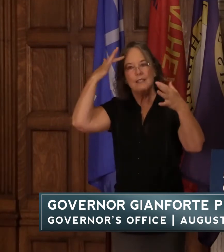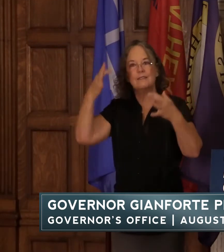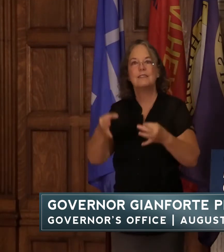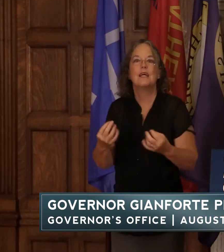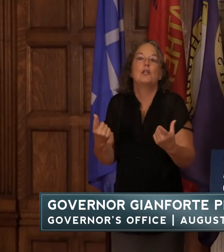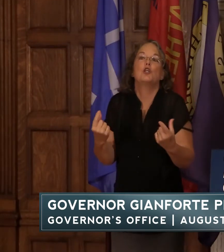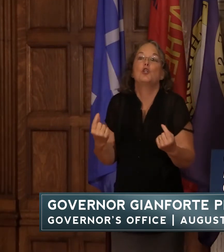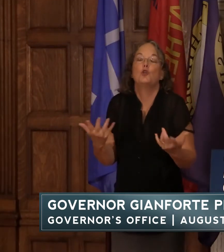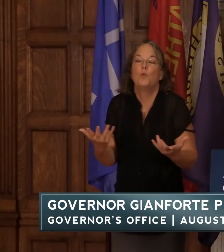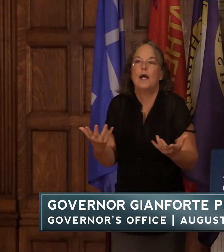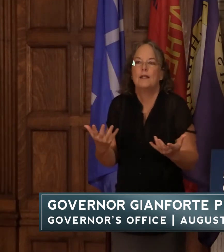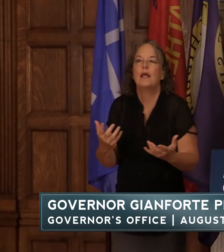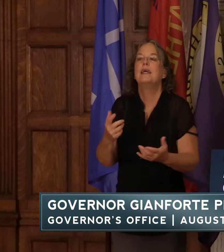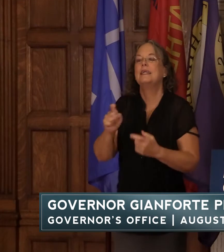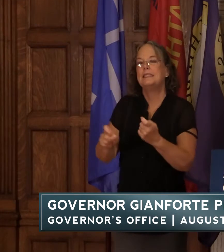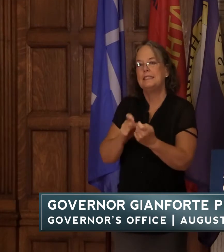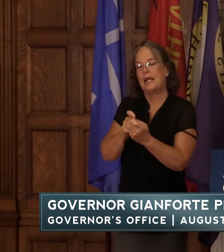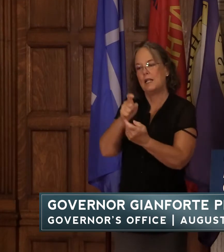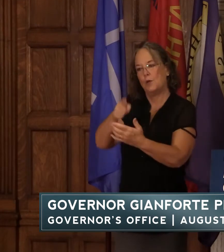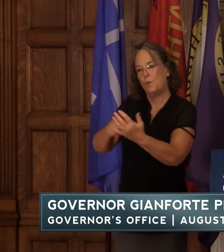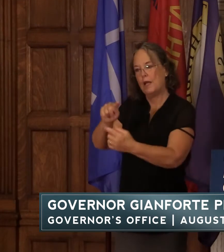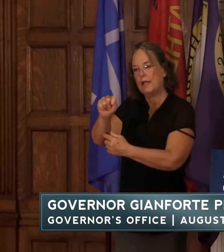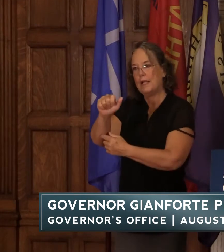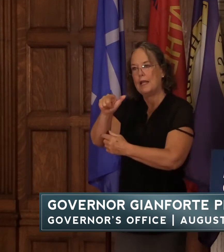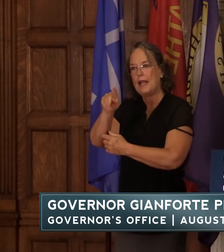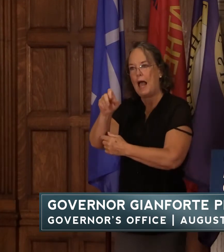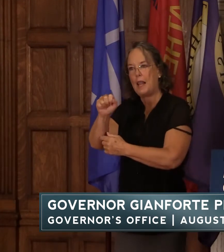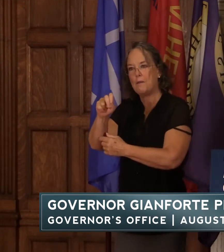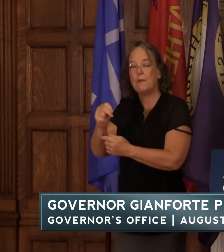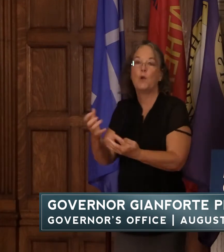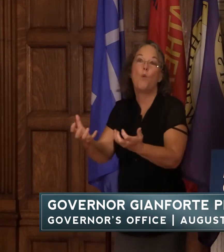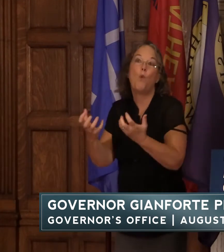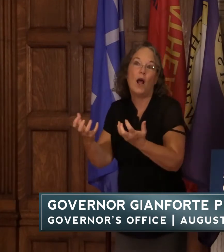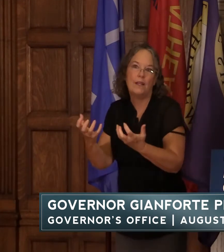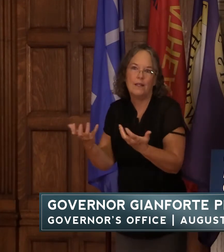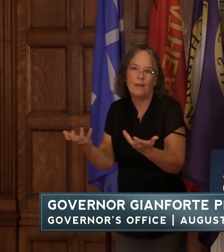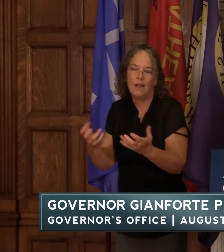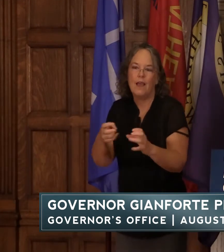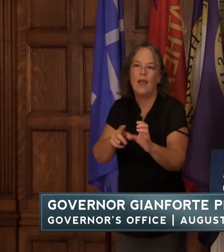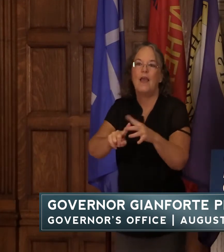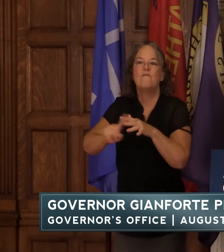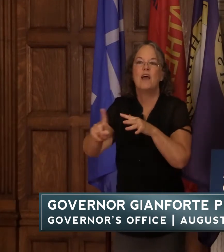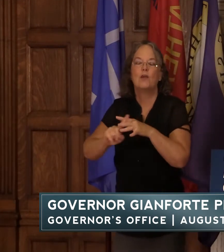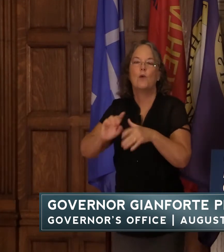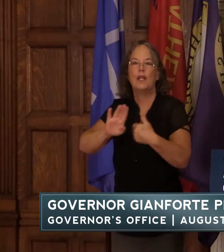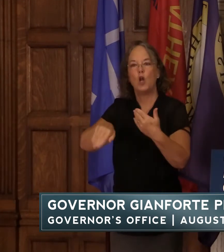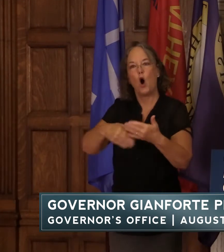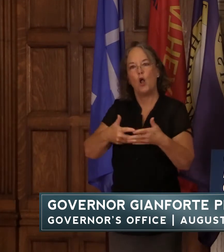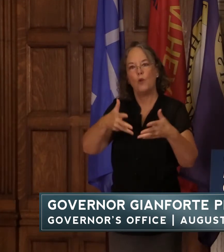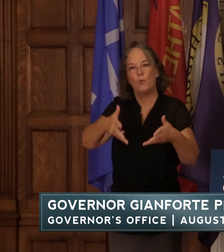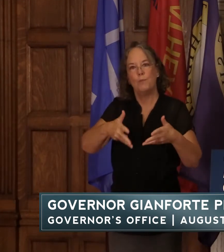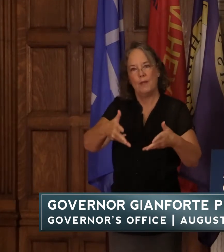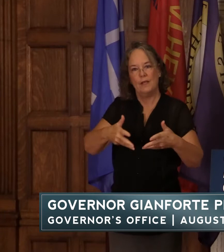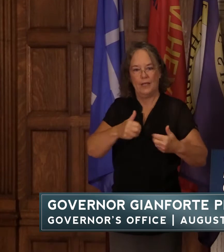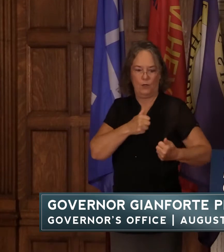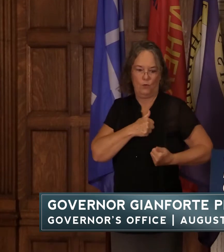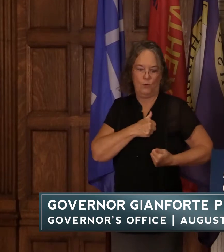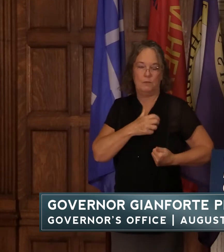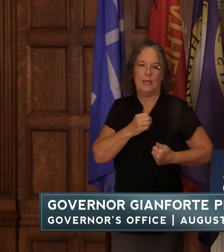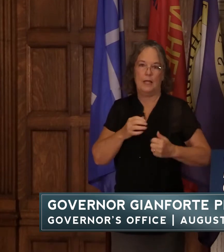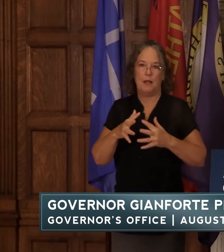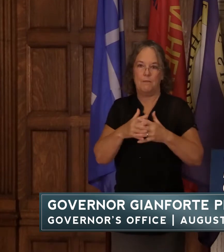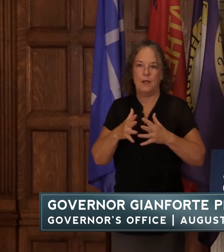do what the taliban wants an attempt to evacuate all remaining troops and american citizens within